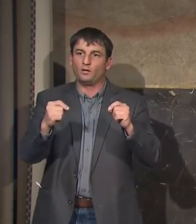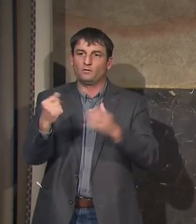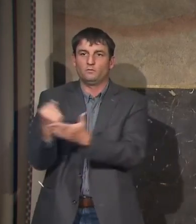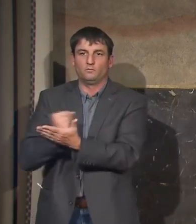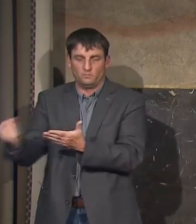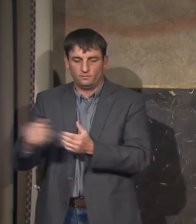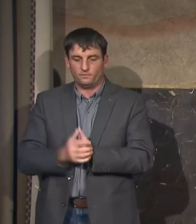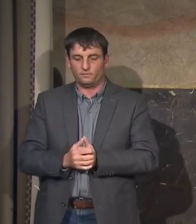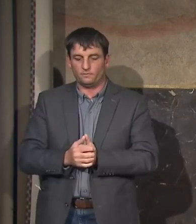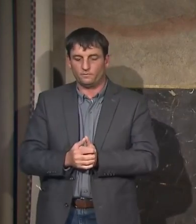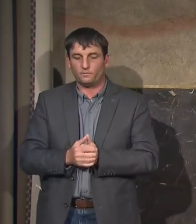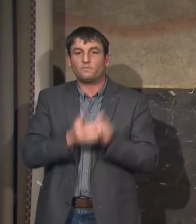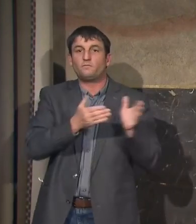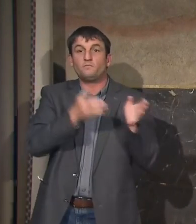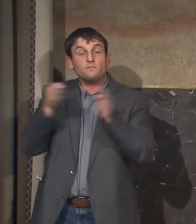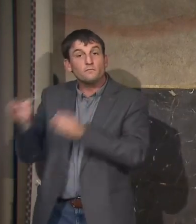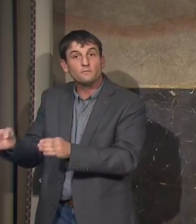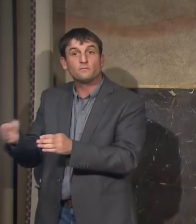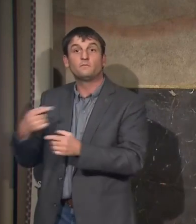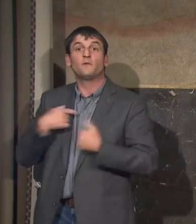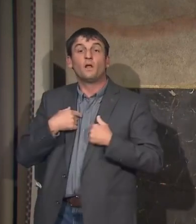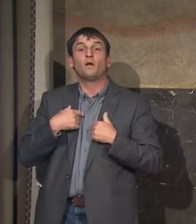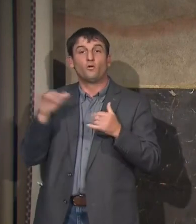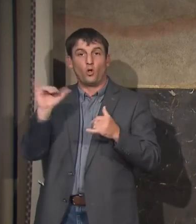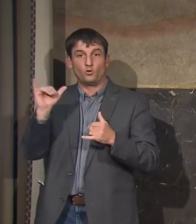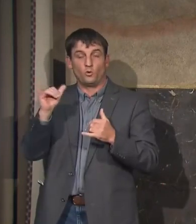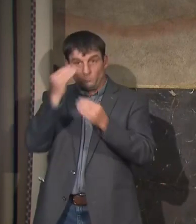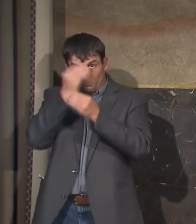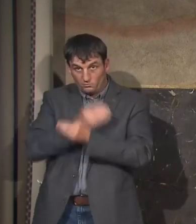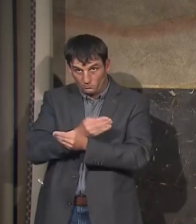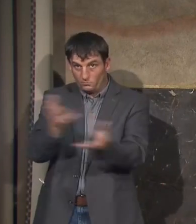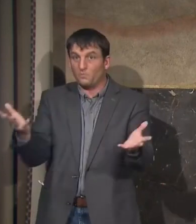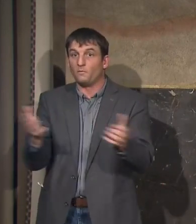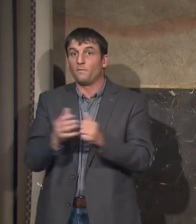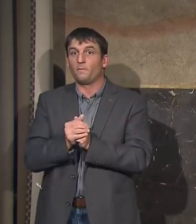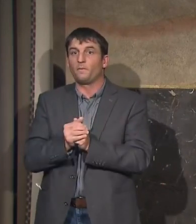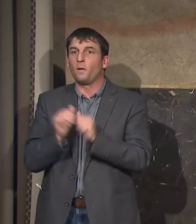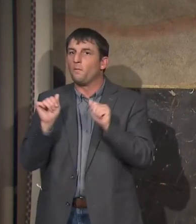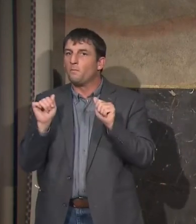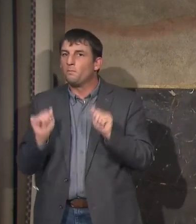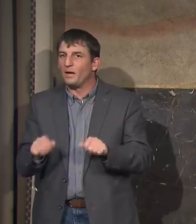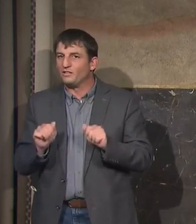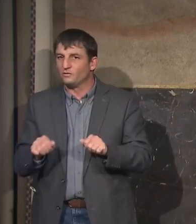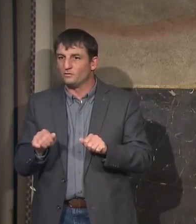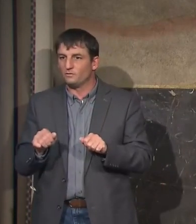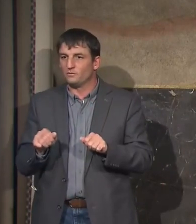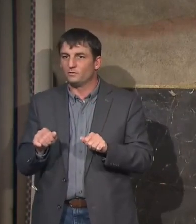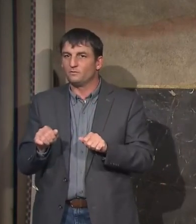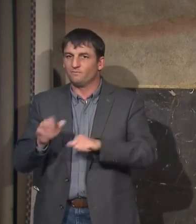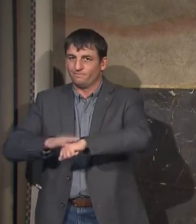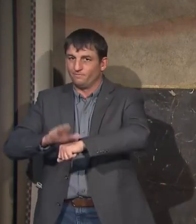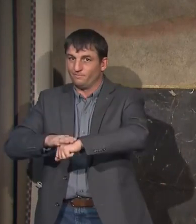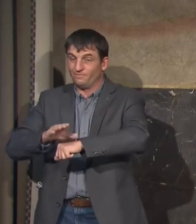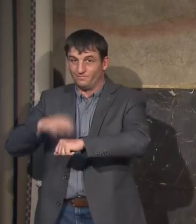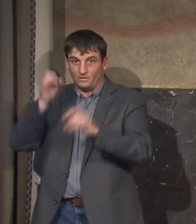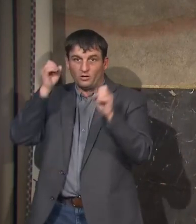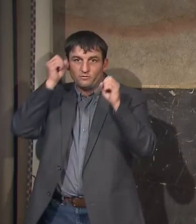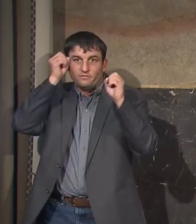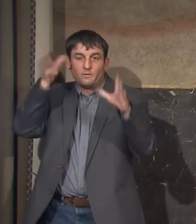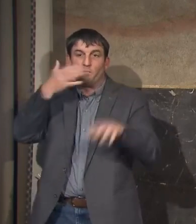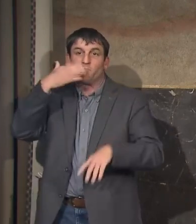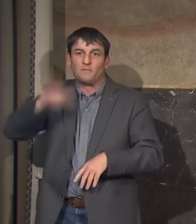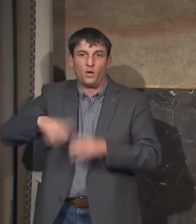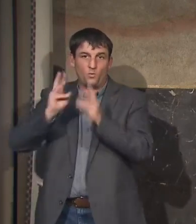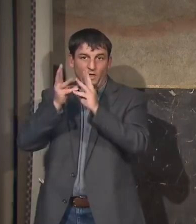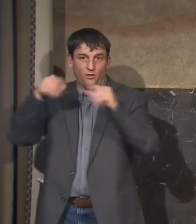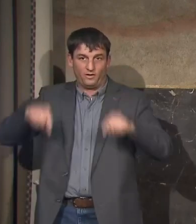Shifting gears for a moment, I want to make sure that everyone is aware of the potential for severe weather this weekend and in fact across